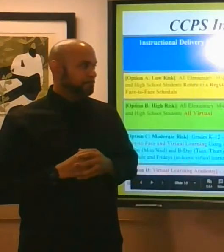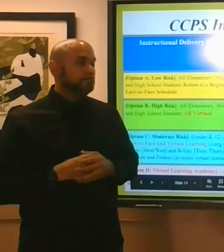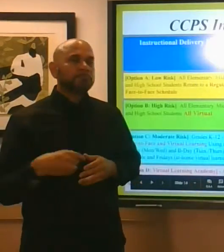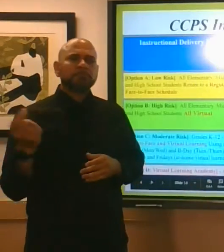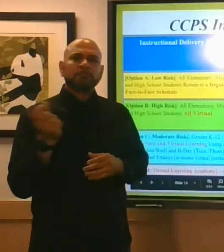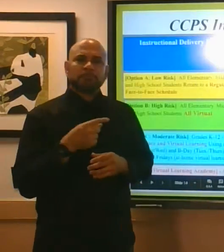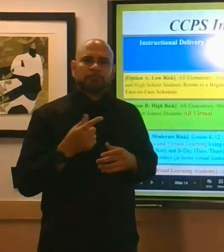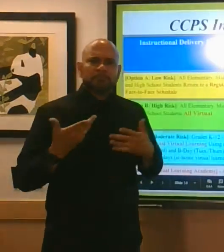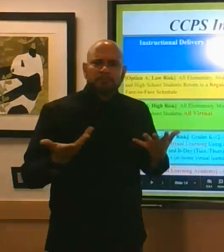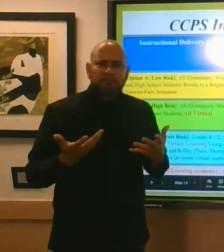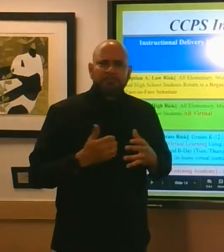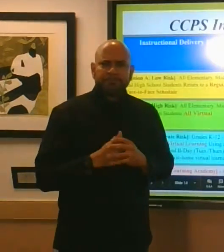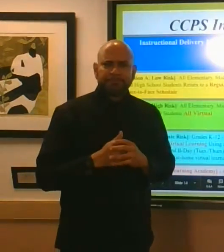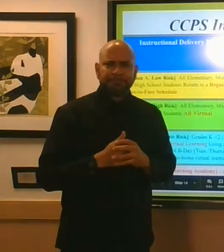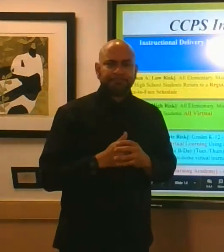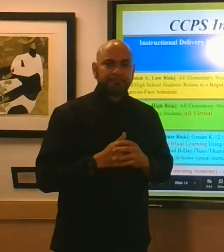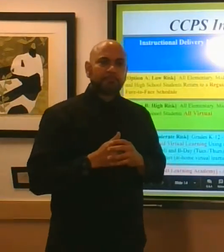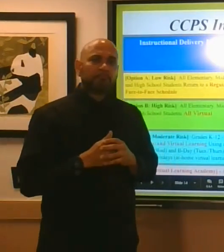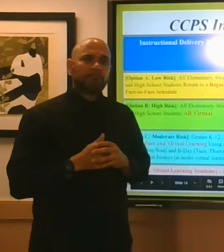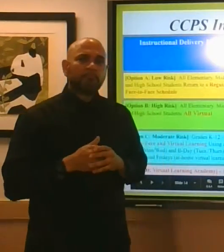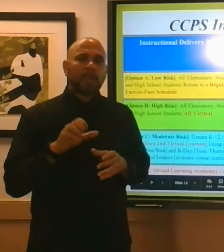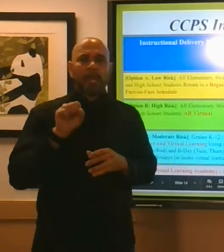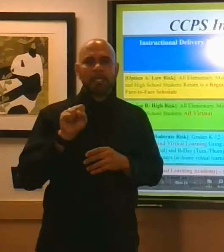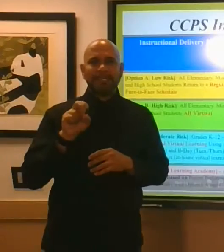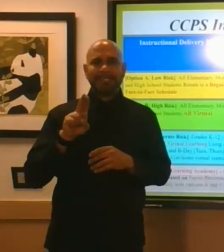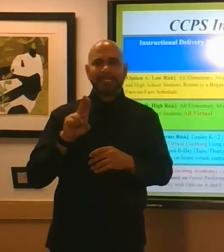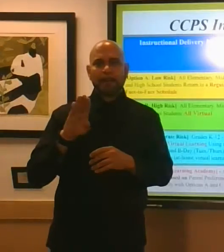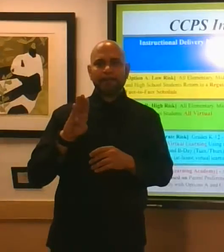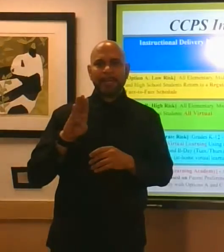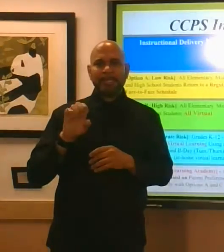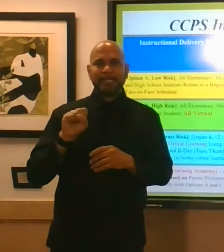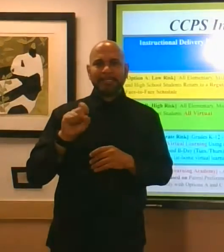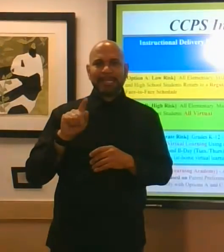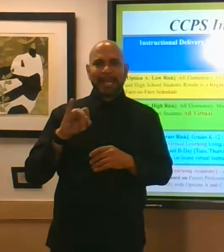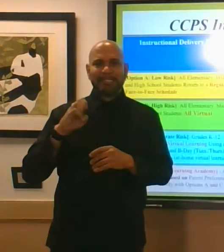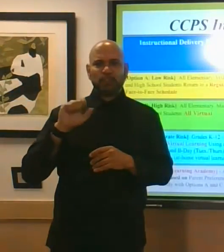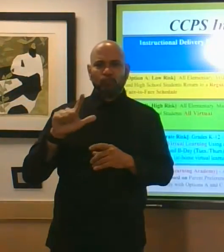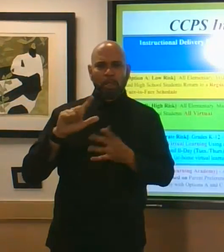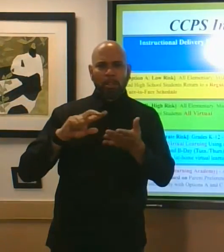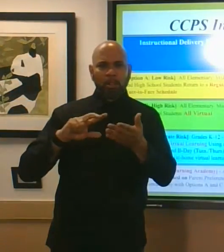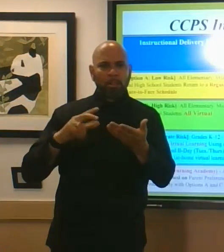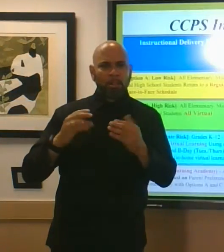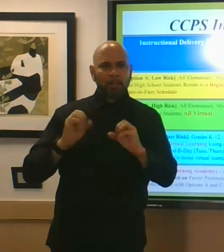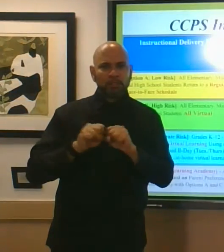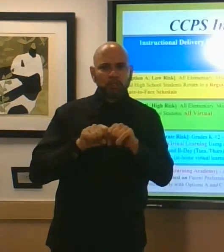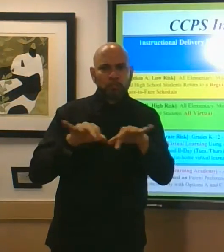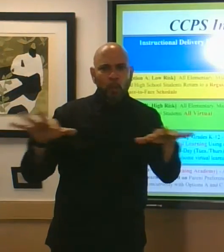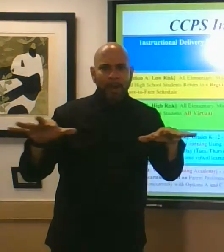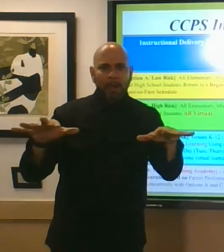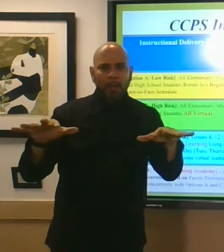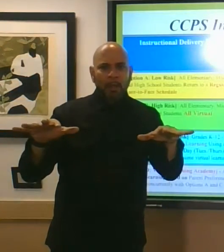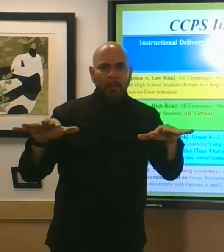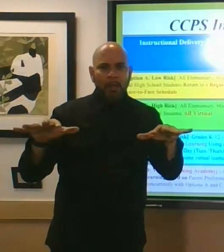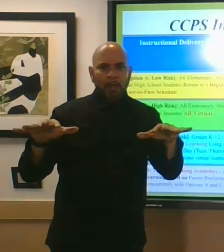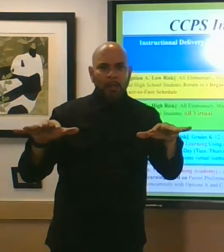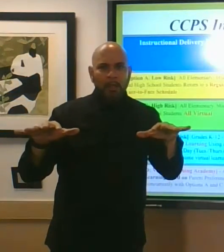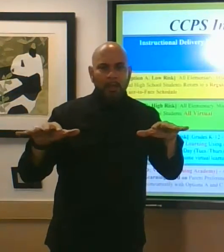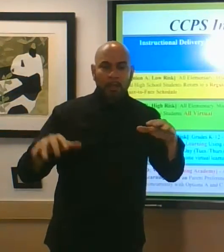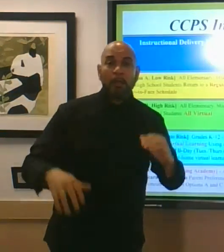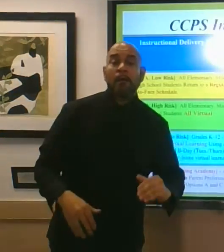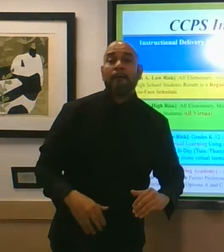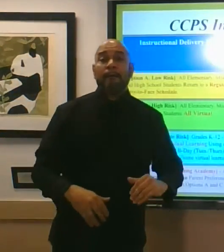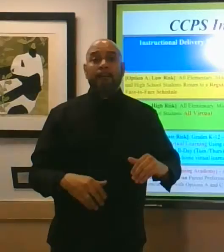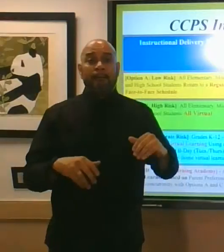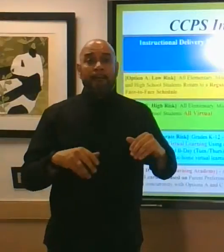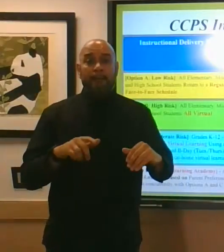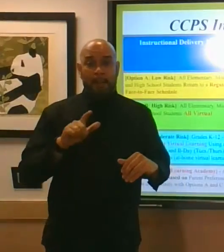here we go substantial spread so we talked about low risk all face-to-face high